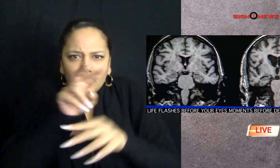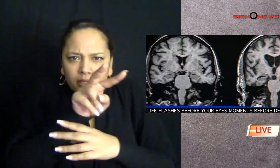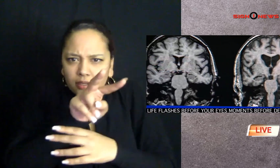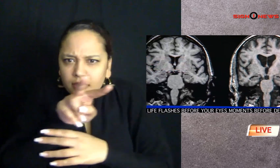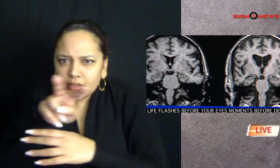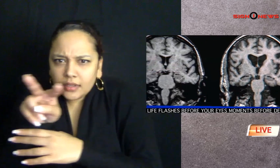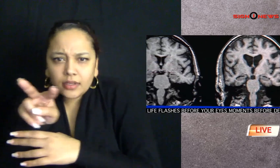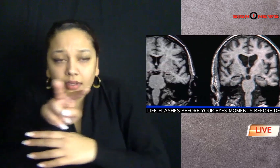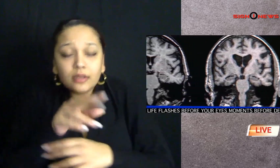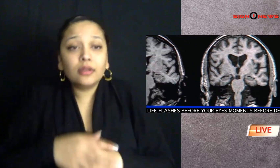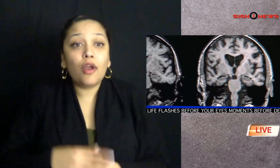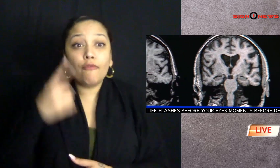still being recorded